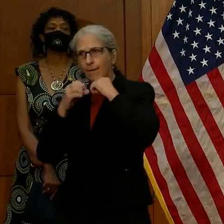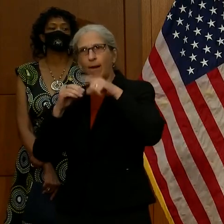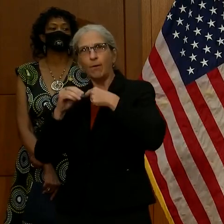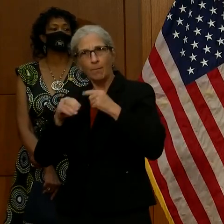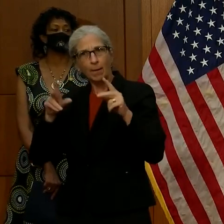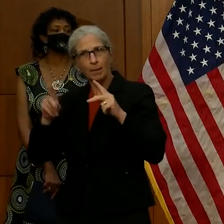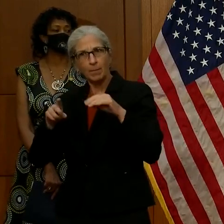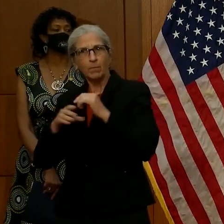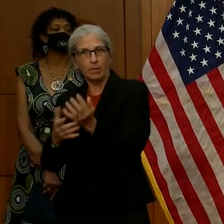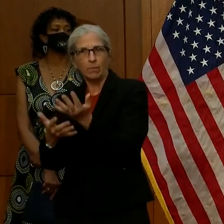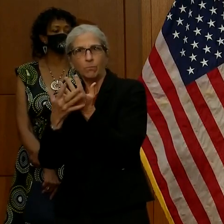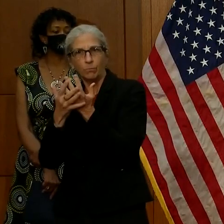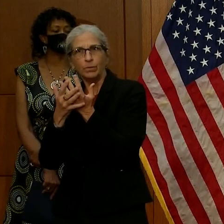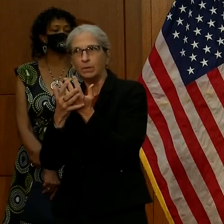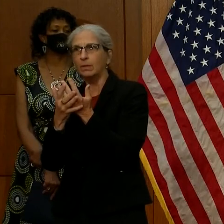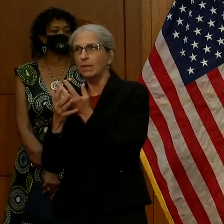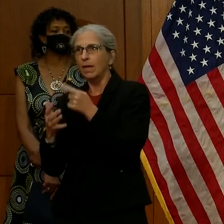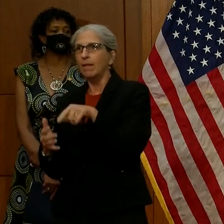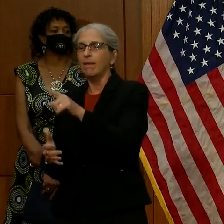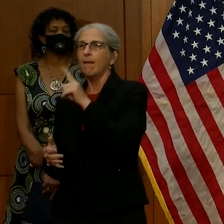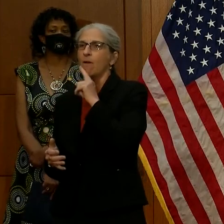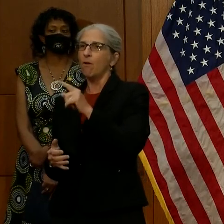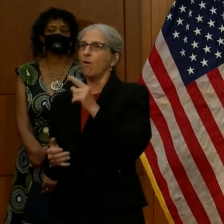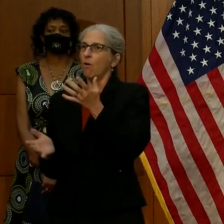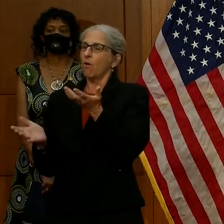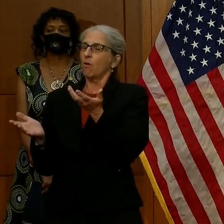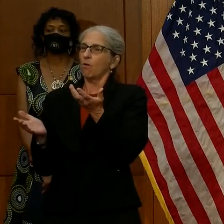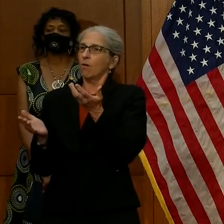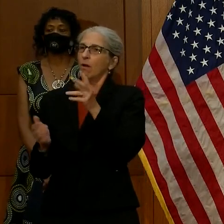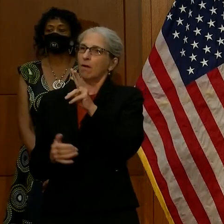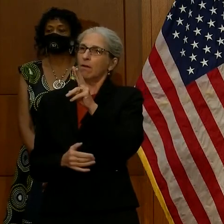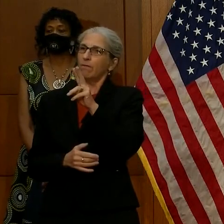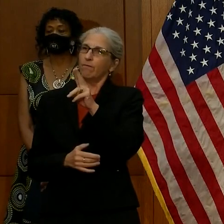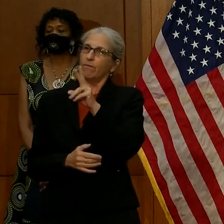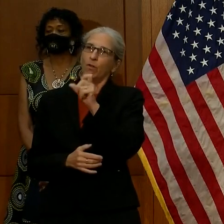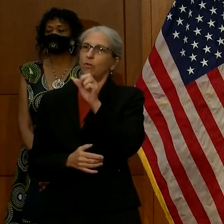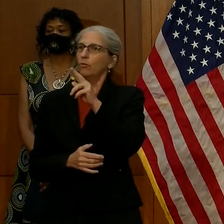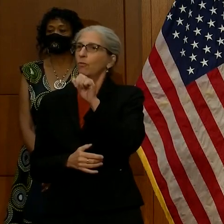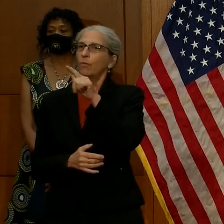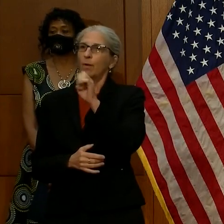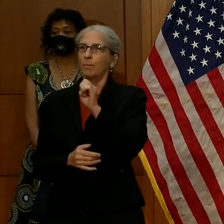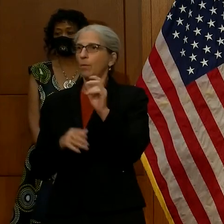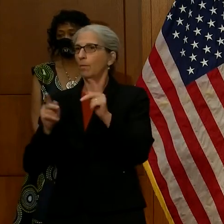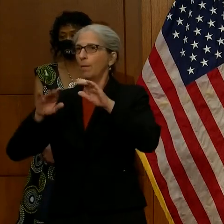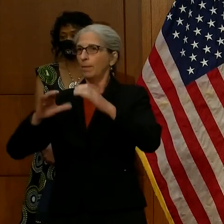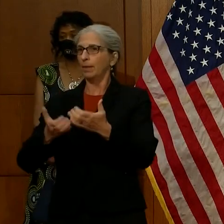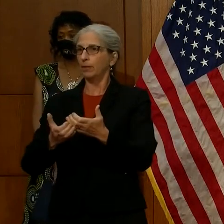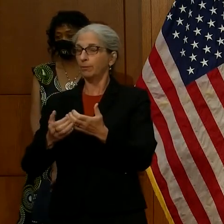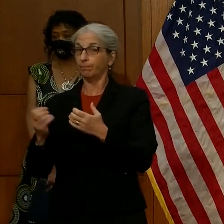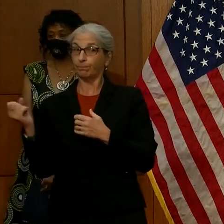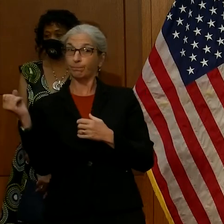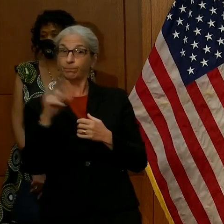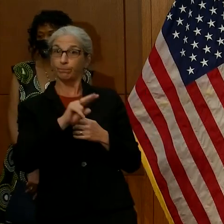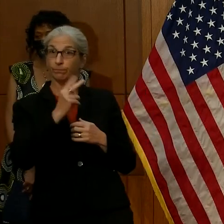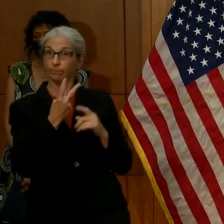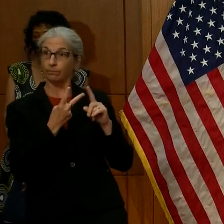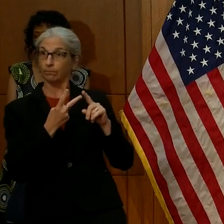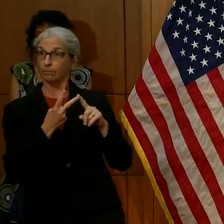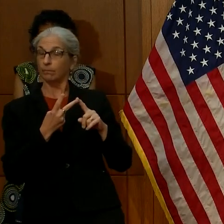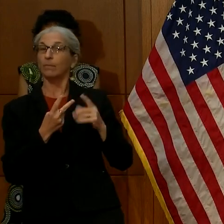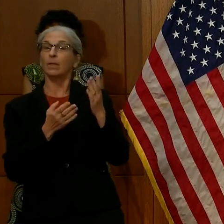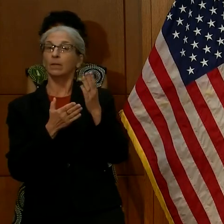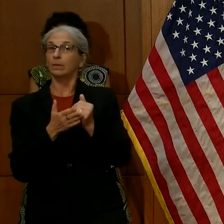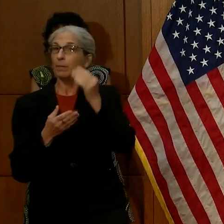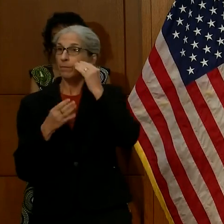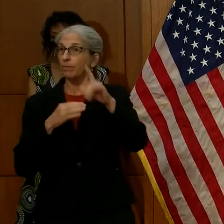a very vulnerable population. Secondly, there is some circulated information about the virus